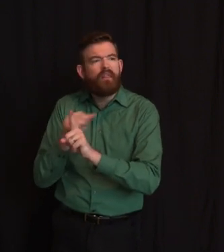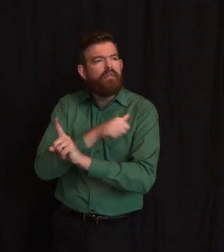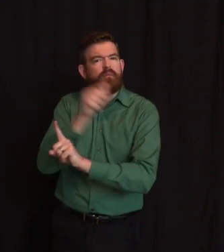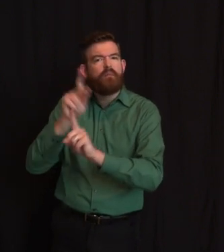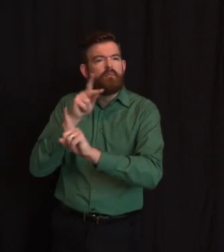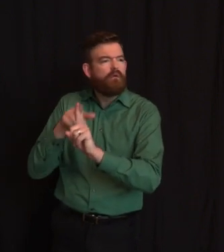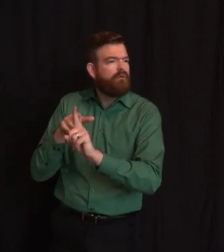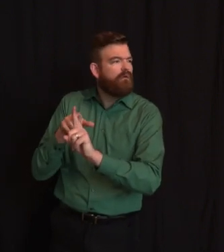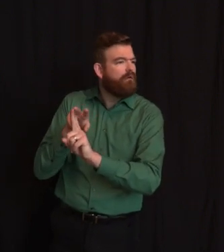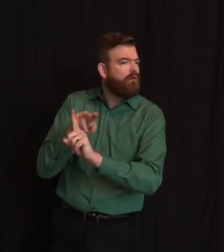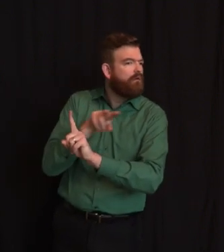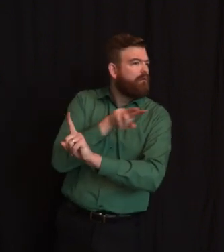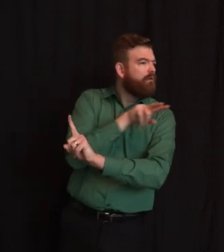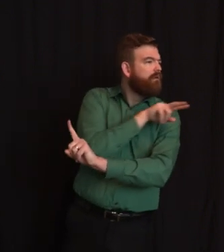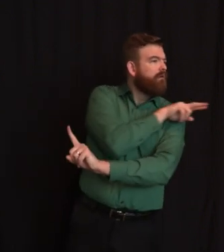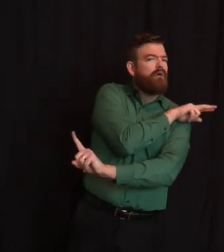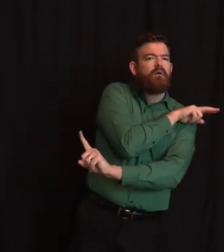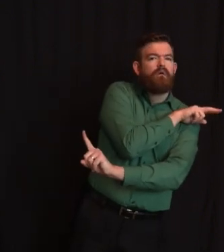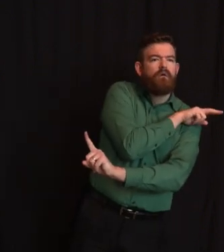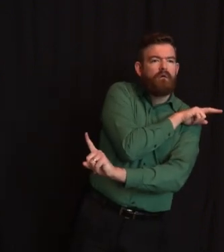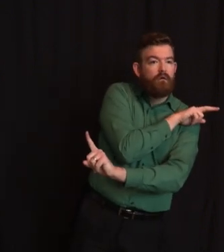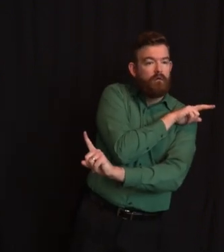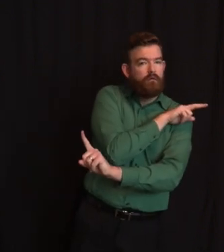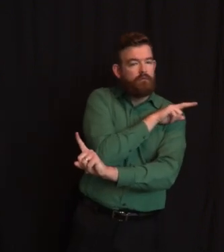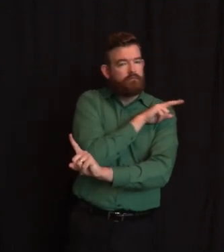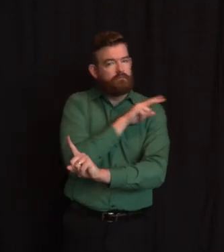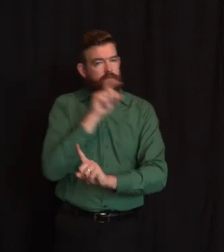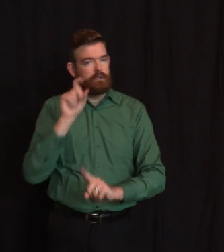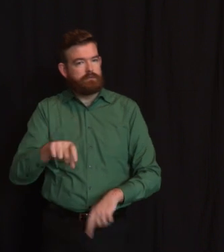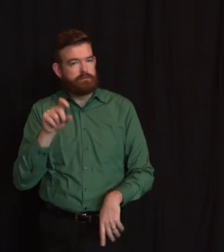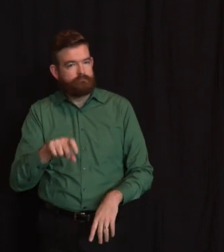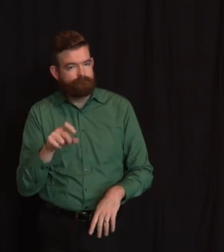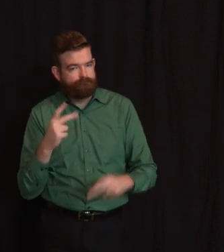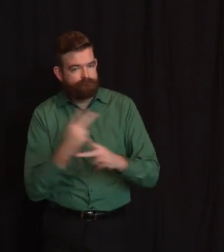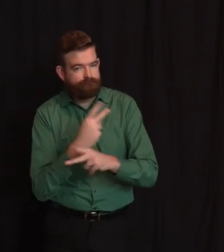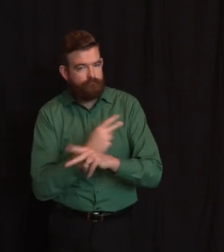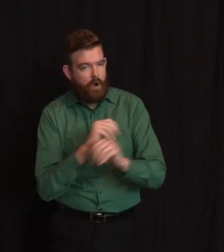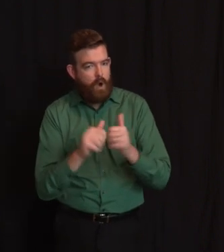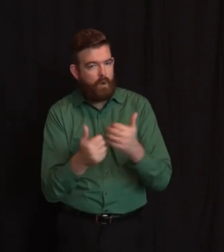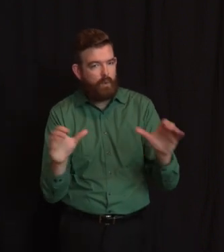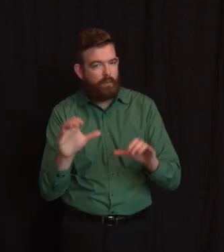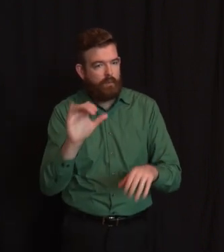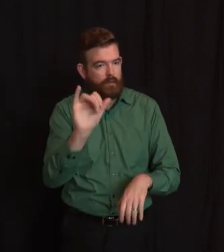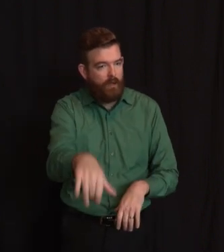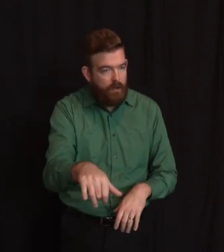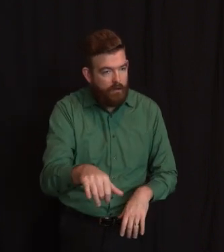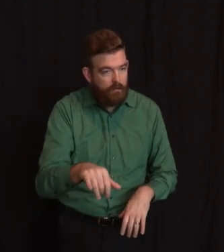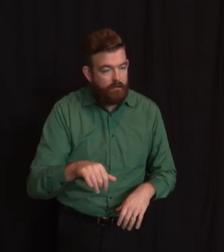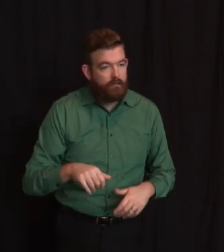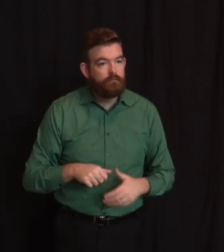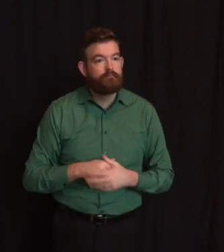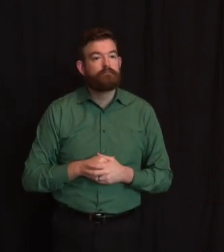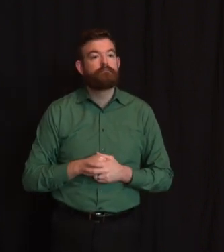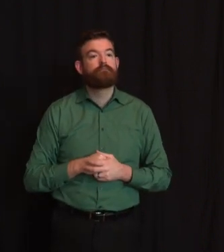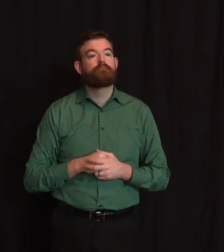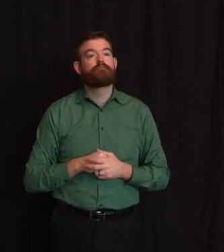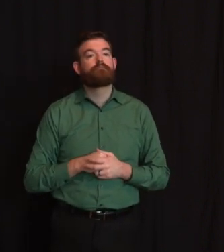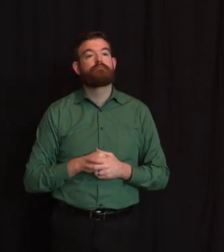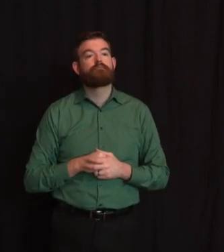completely vetted, that will give you all and will give us the confidence that we need to begin